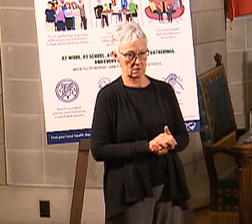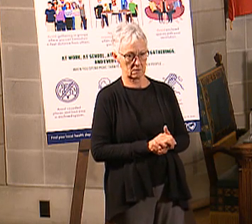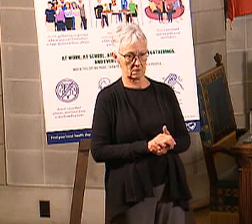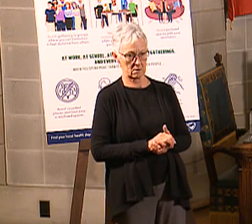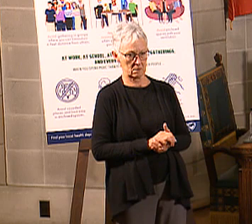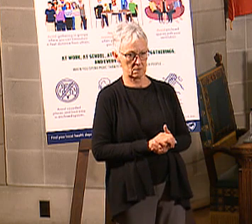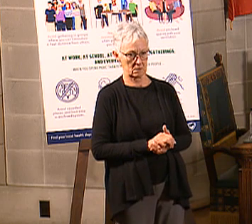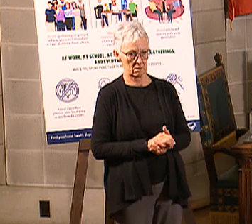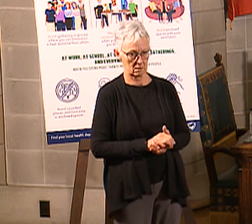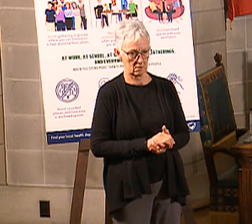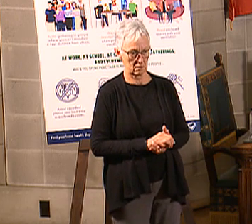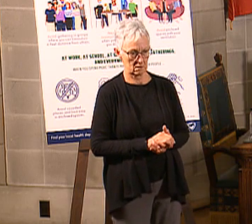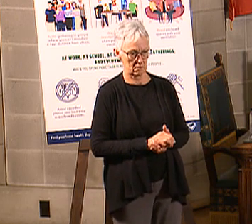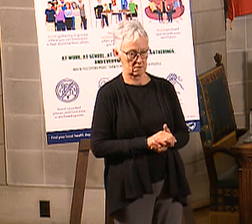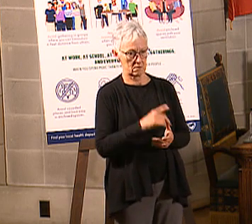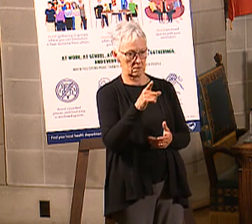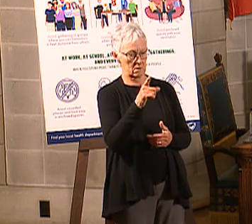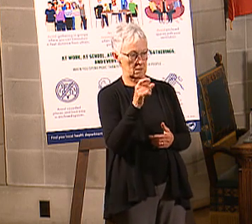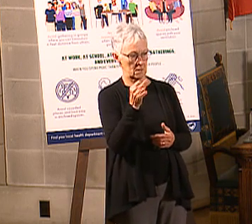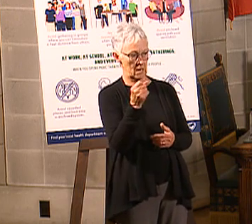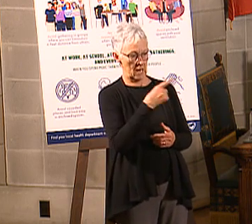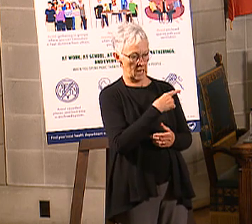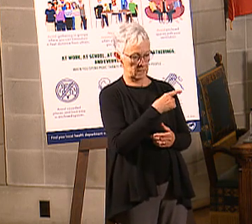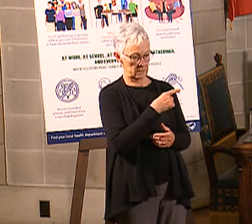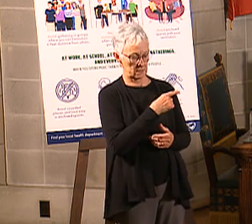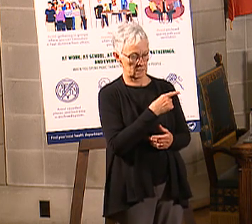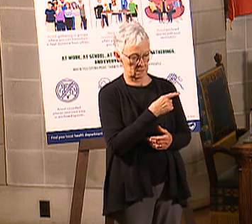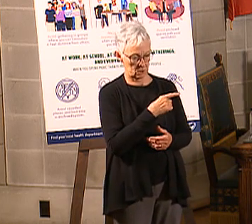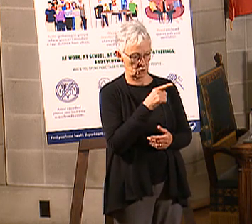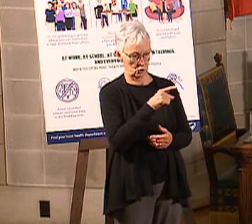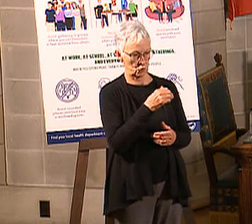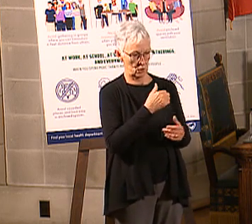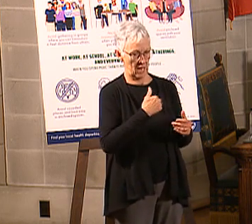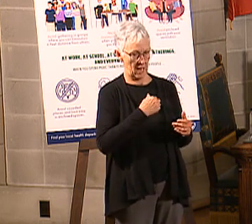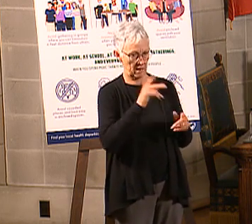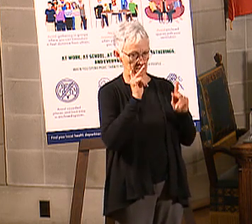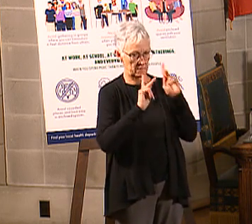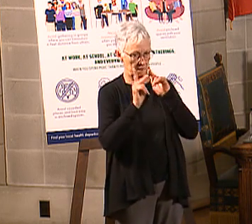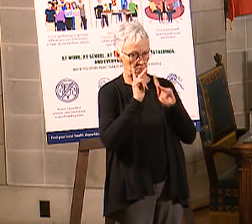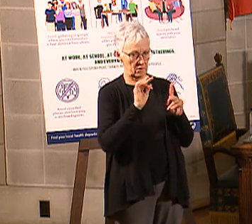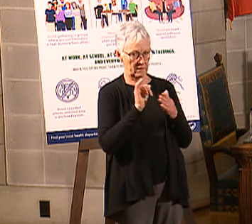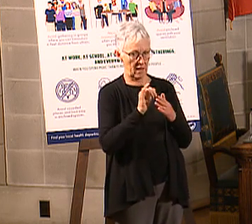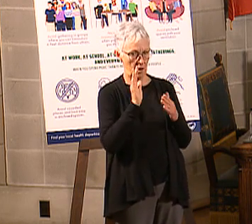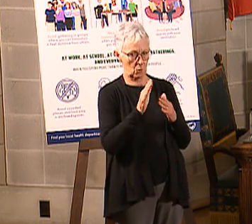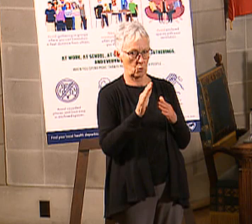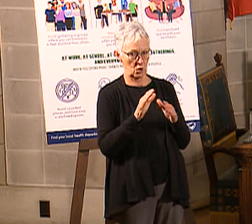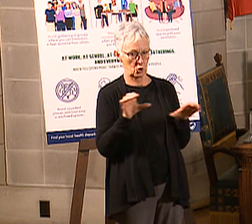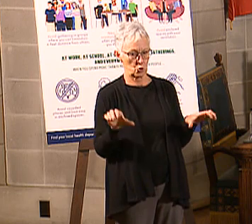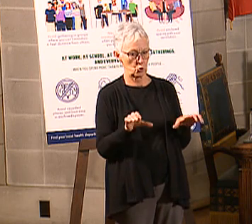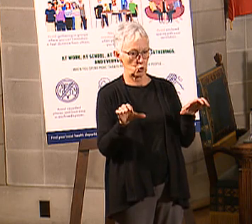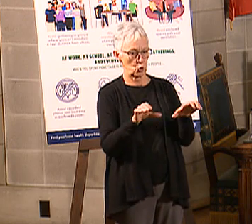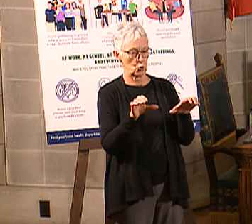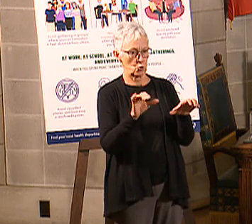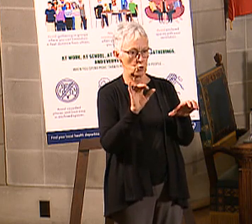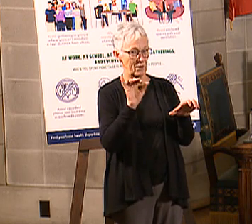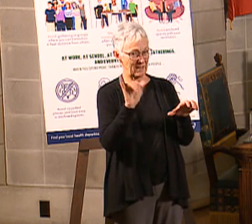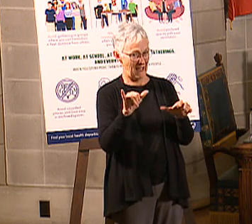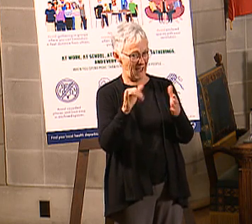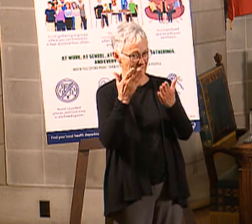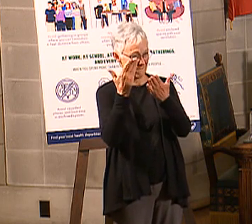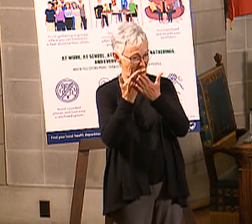this verification? Thank you. We have, one of the things we've done to take the time to